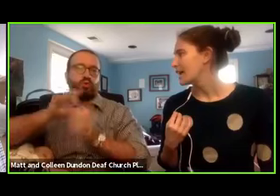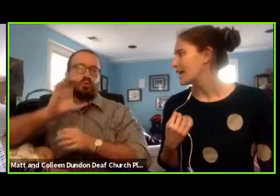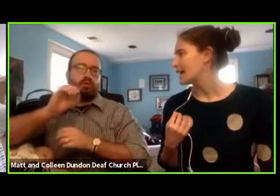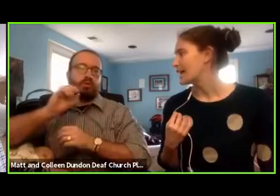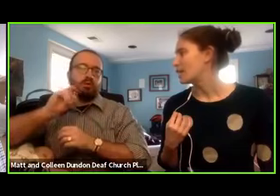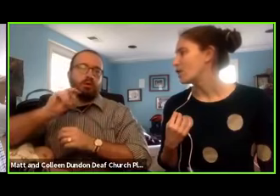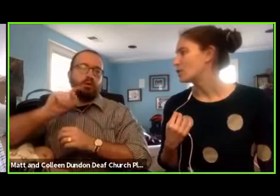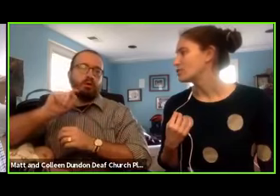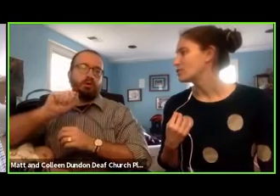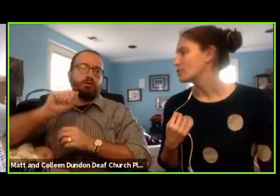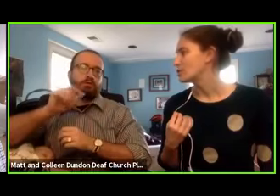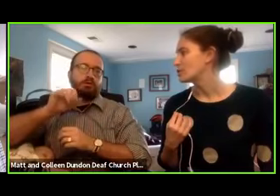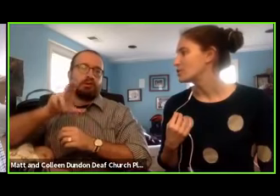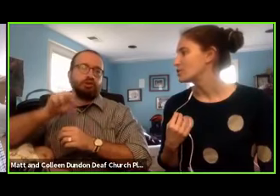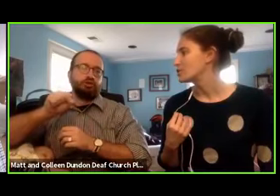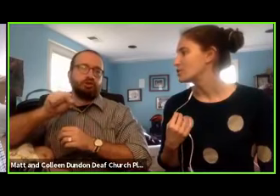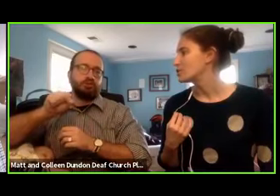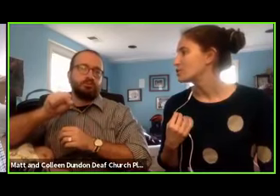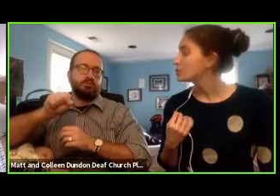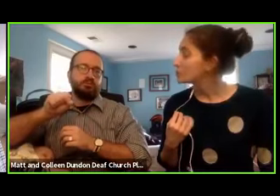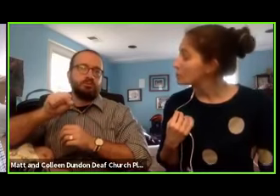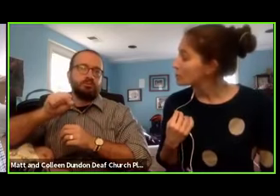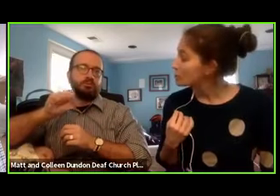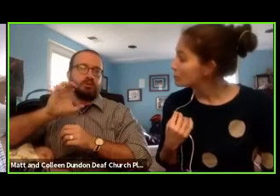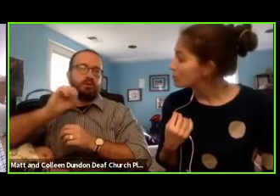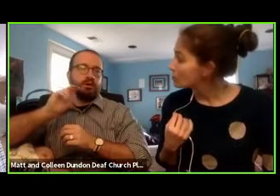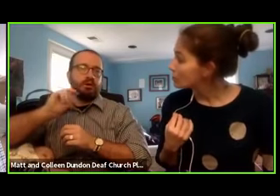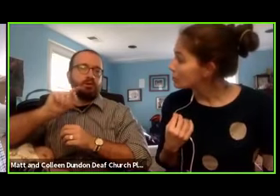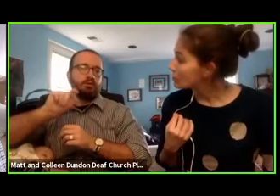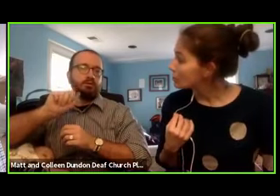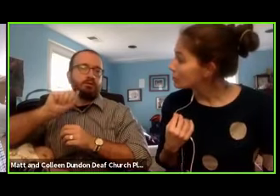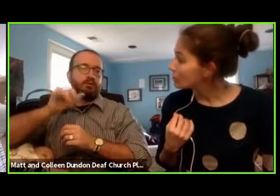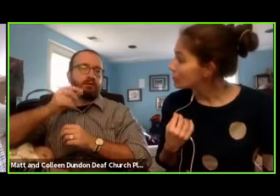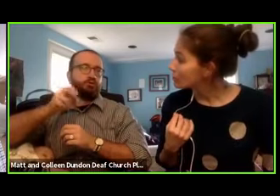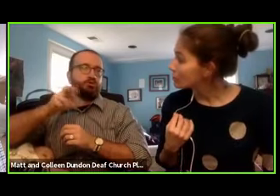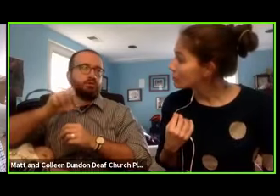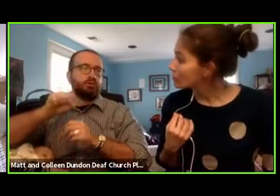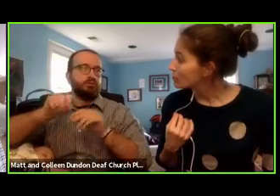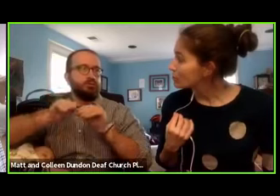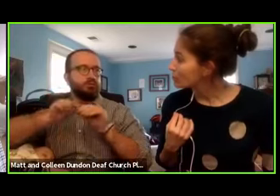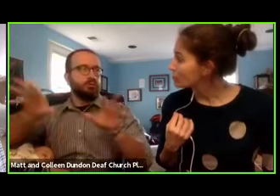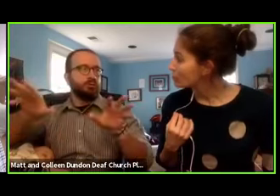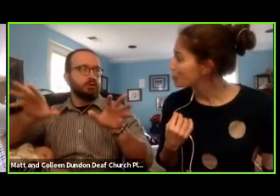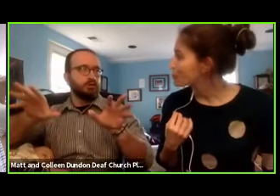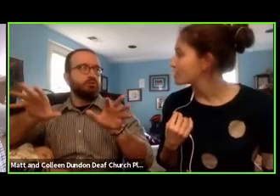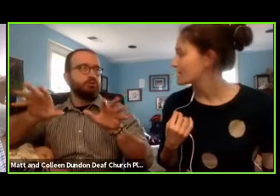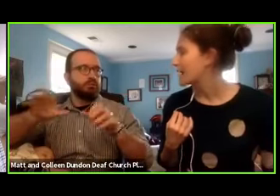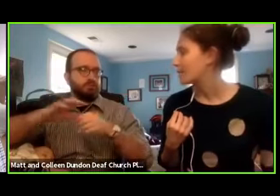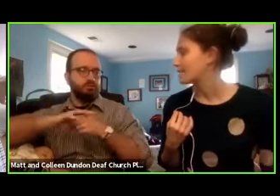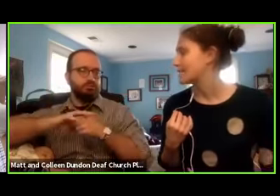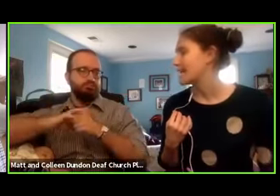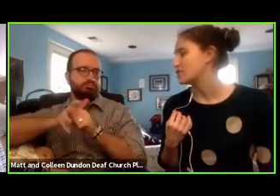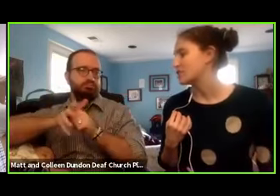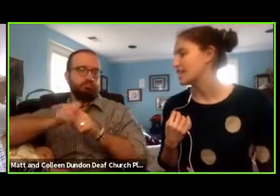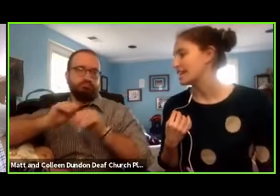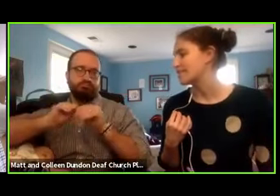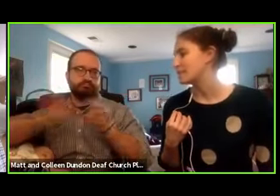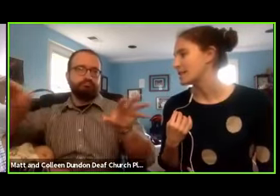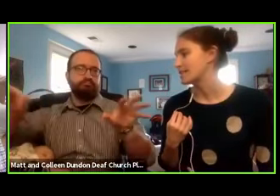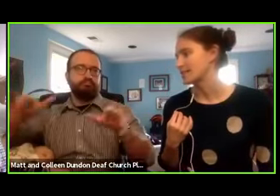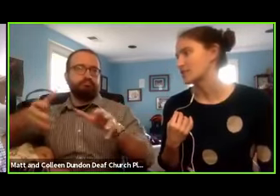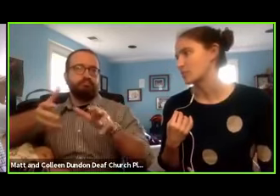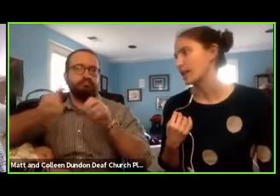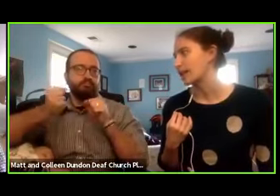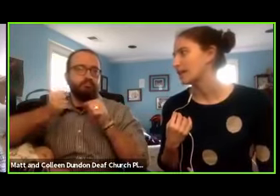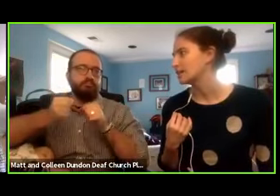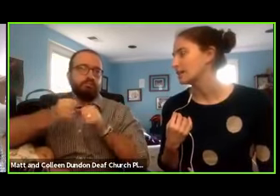And it also shows how contagious it is